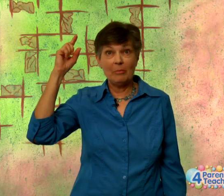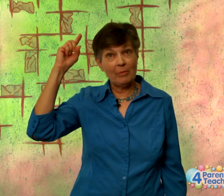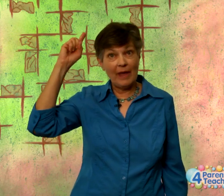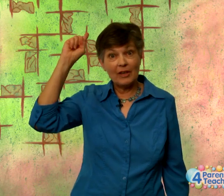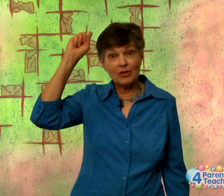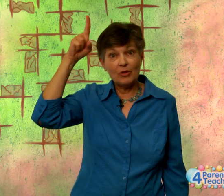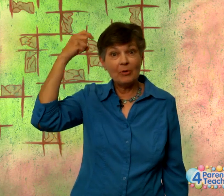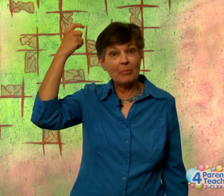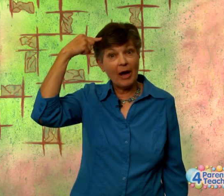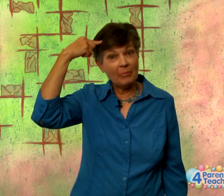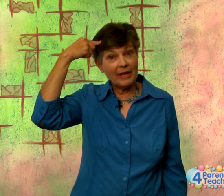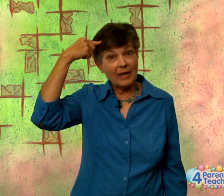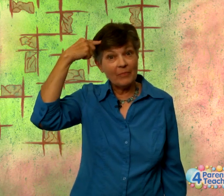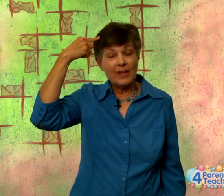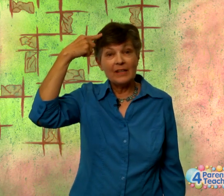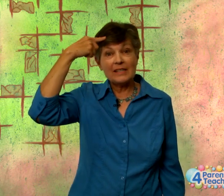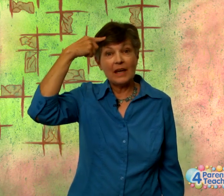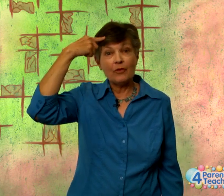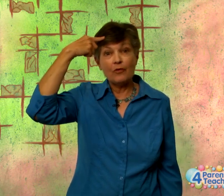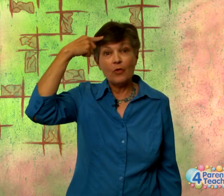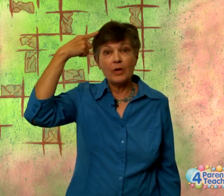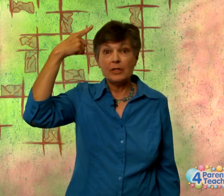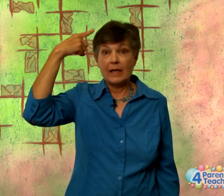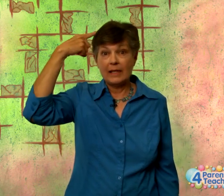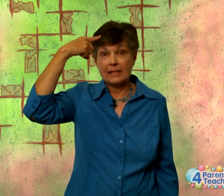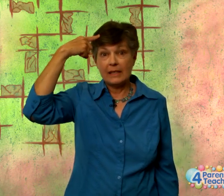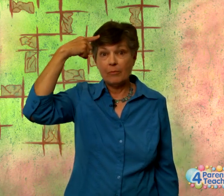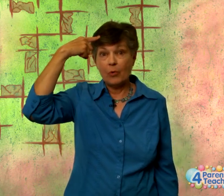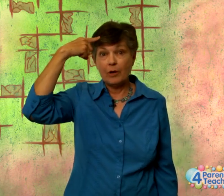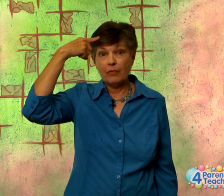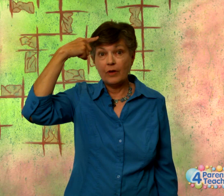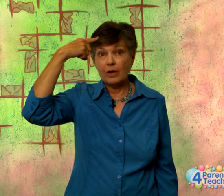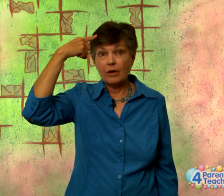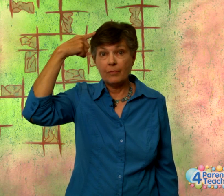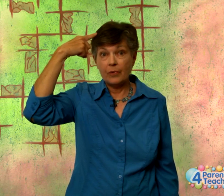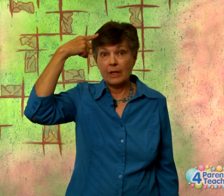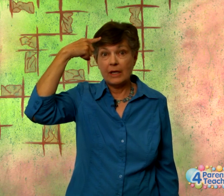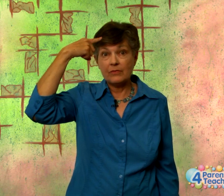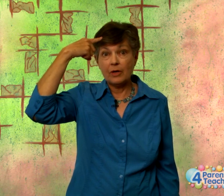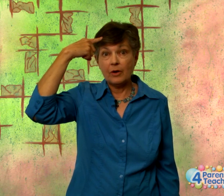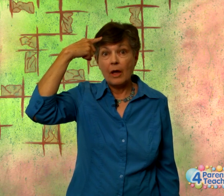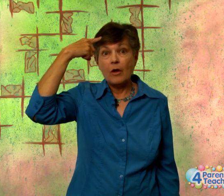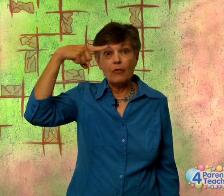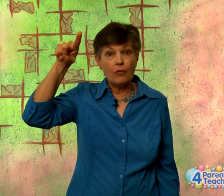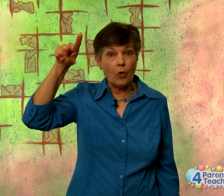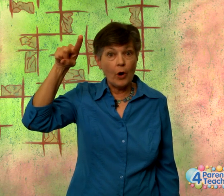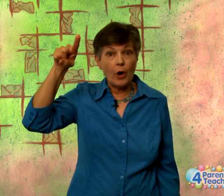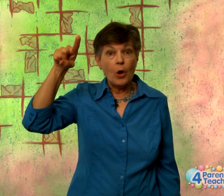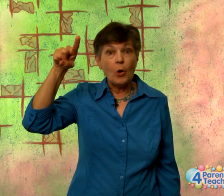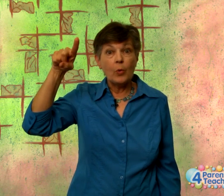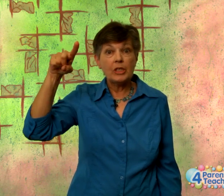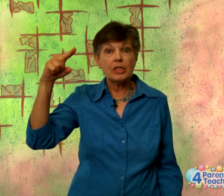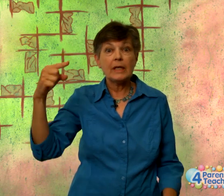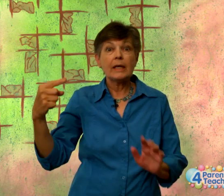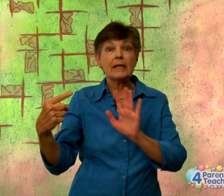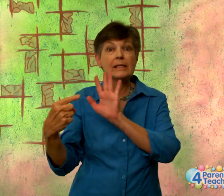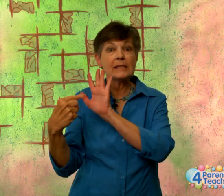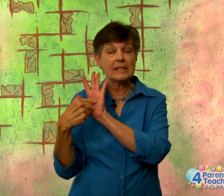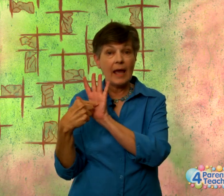remember that, to the Republic, the sign for 4, you take that same pointer finger, index finger, for which it stands.